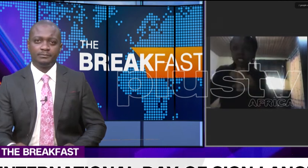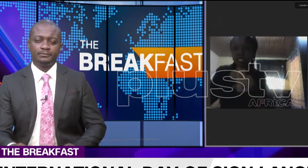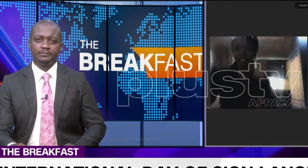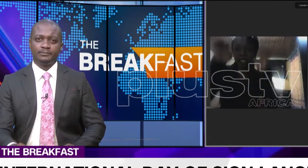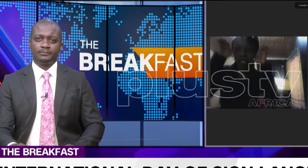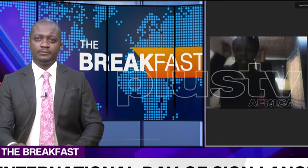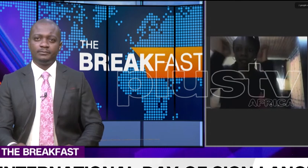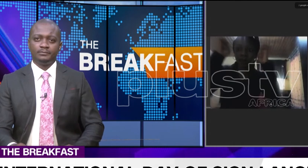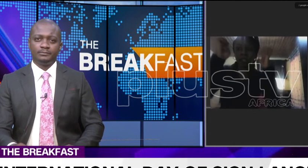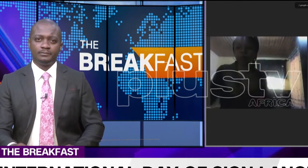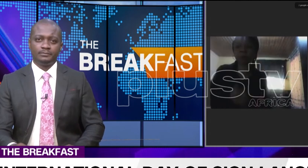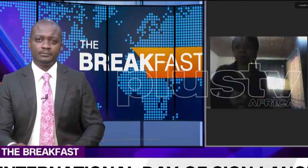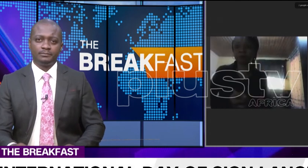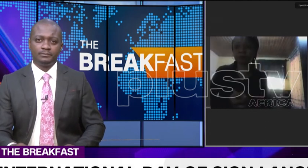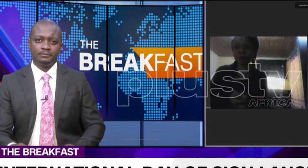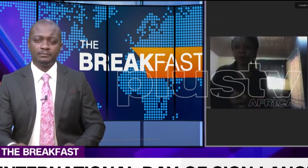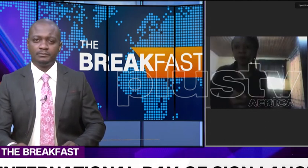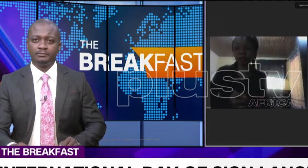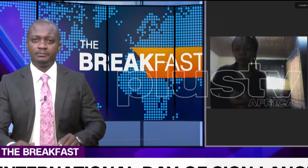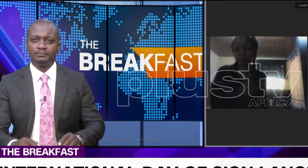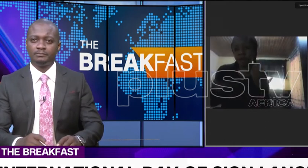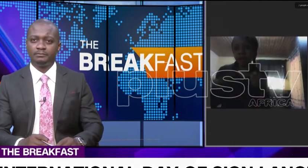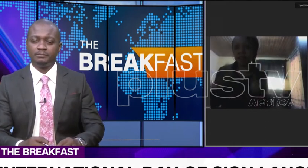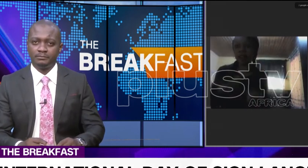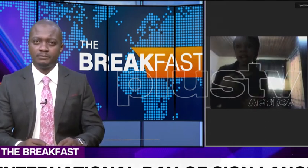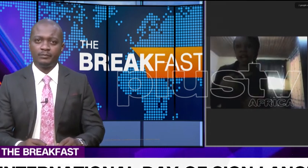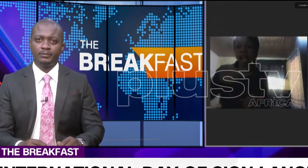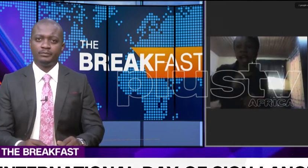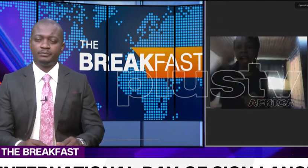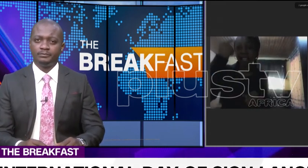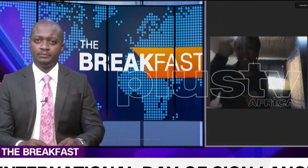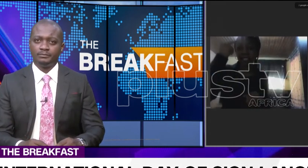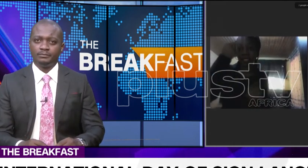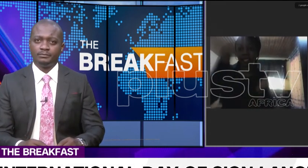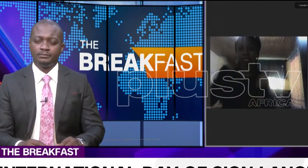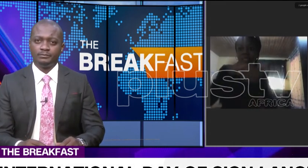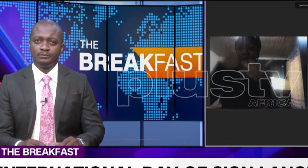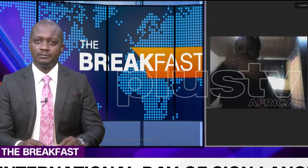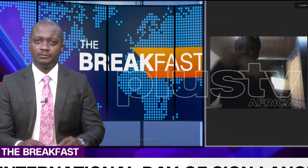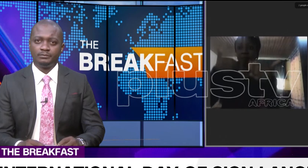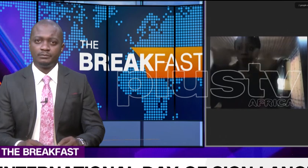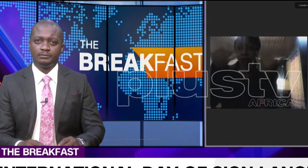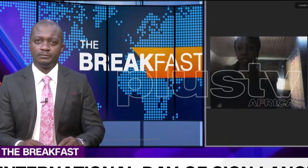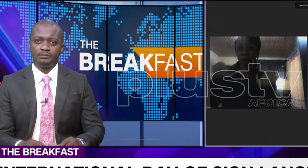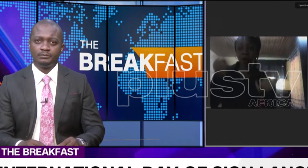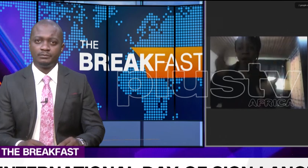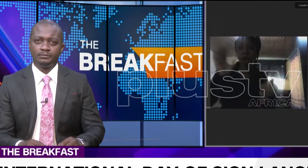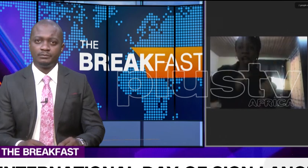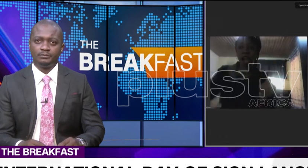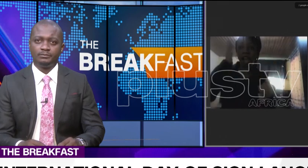I think, before now, I would say abysmally poor.